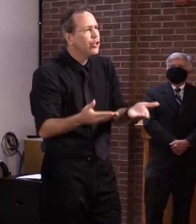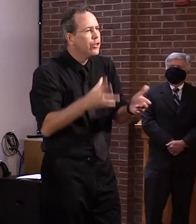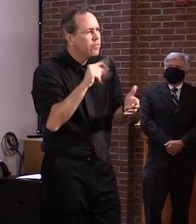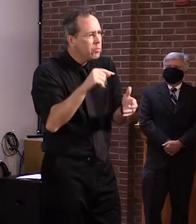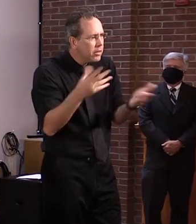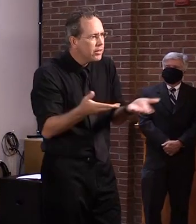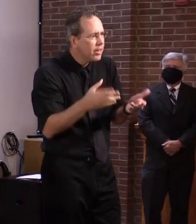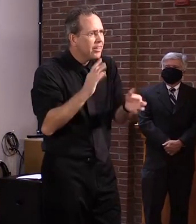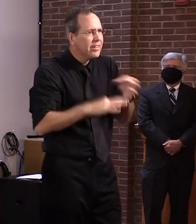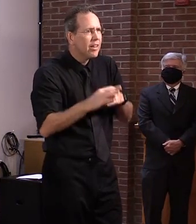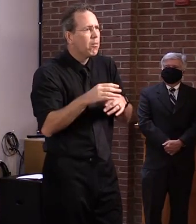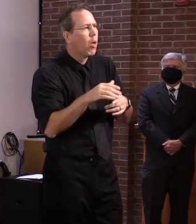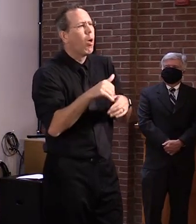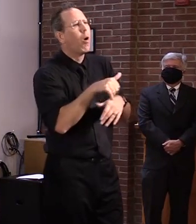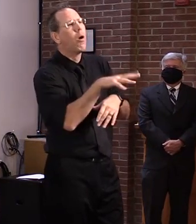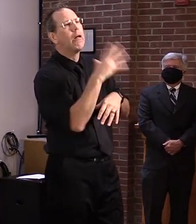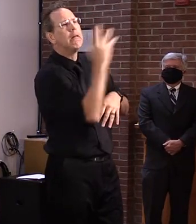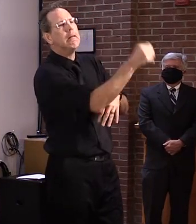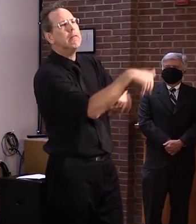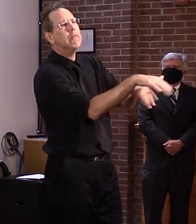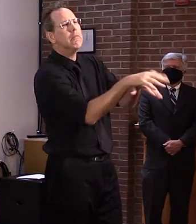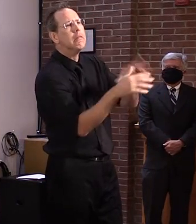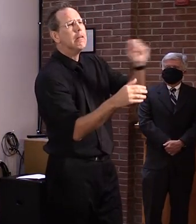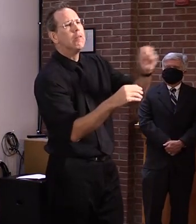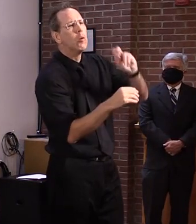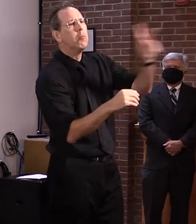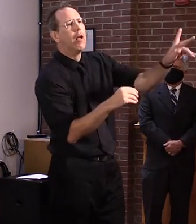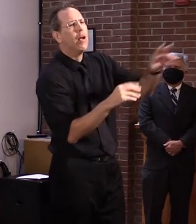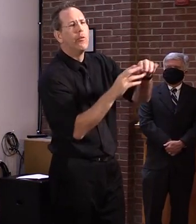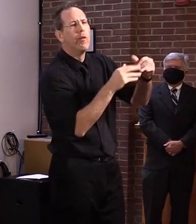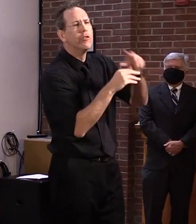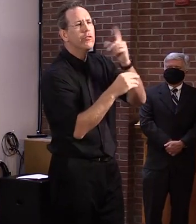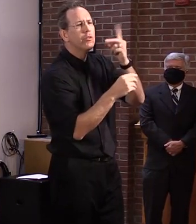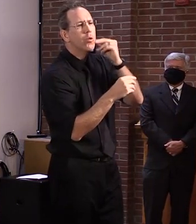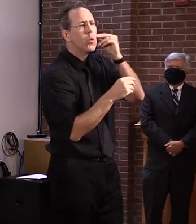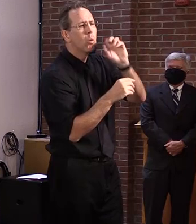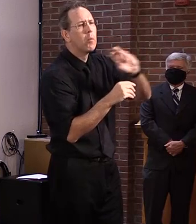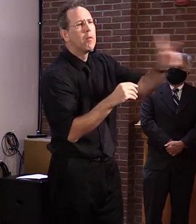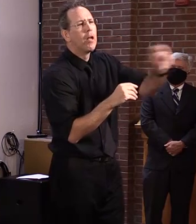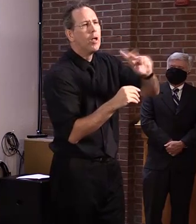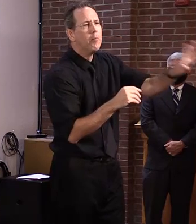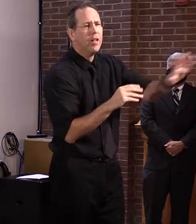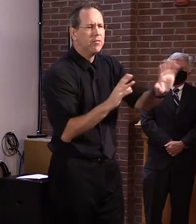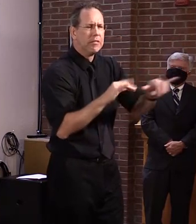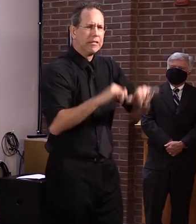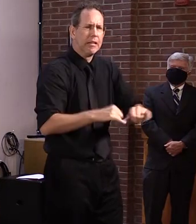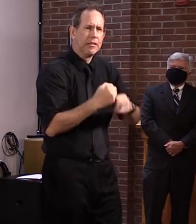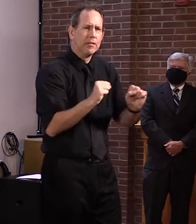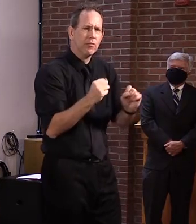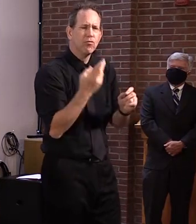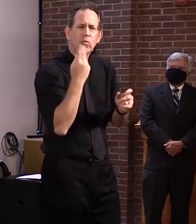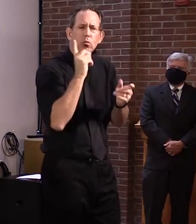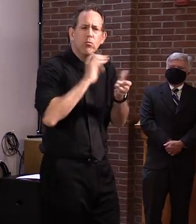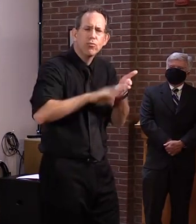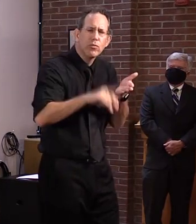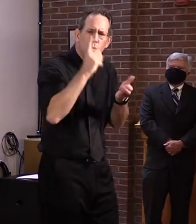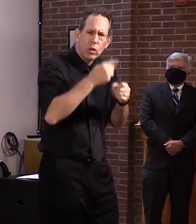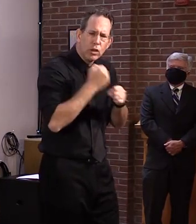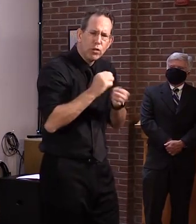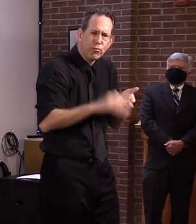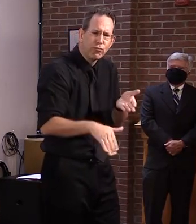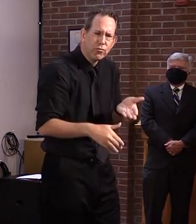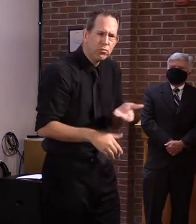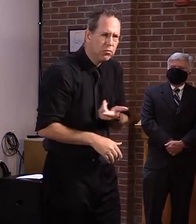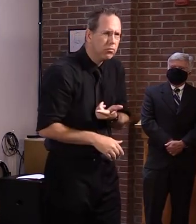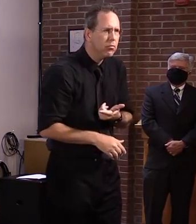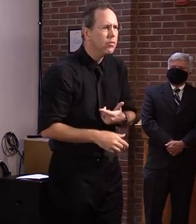them out of state to a red zone. Uh, that's all I think the reader is